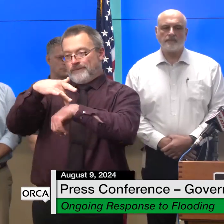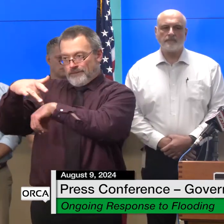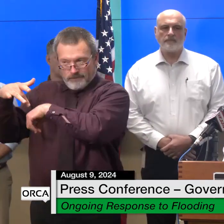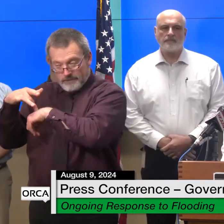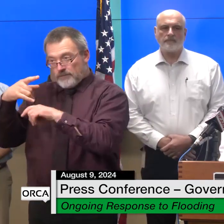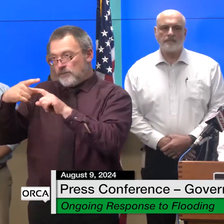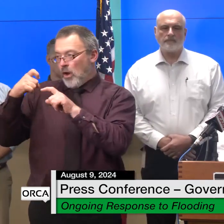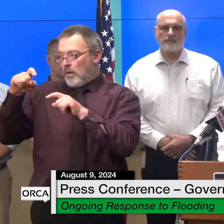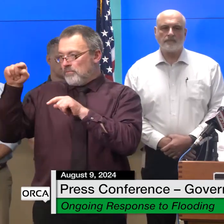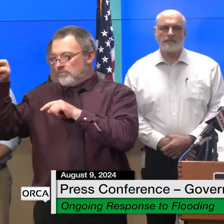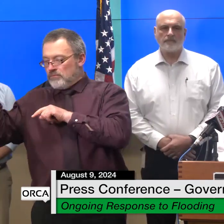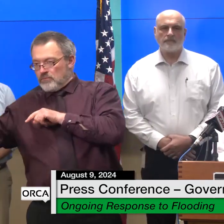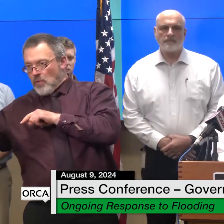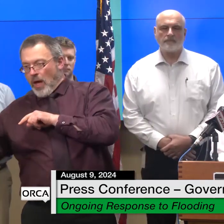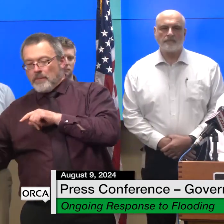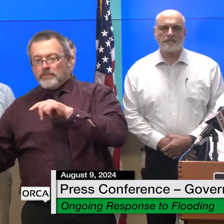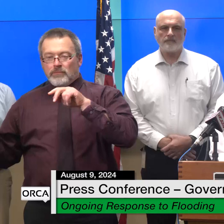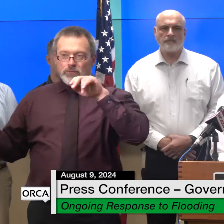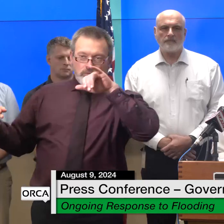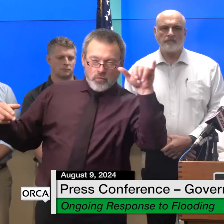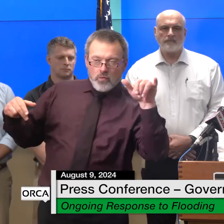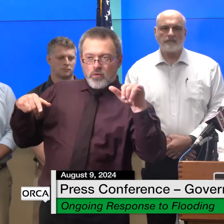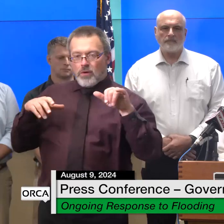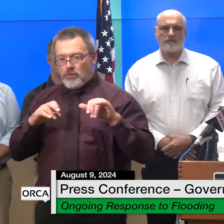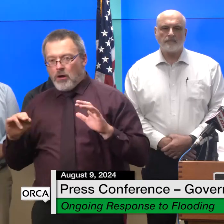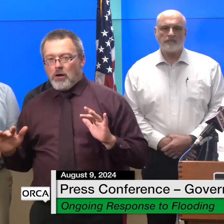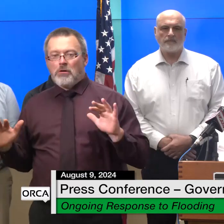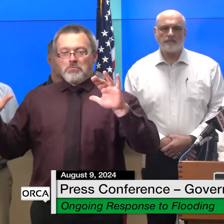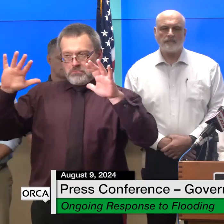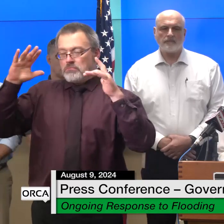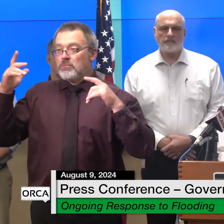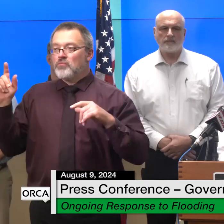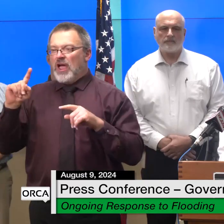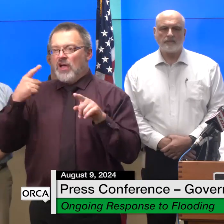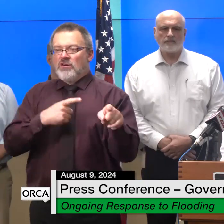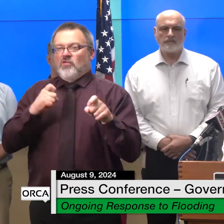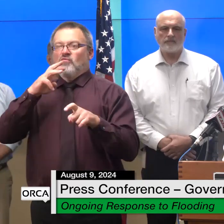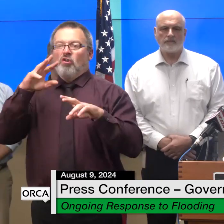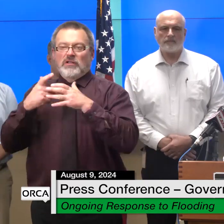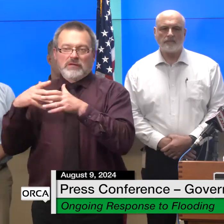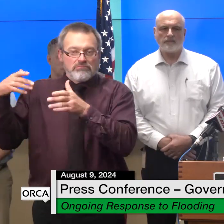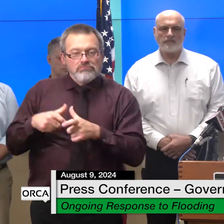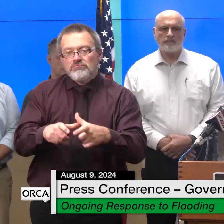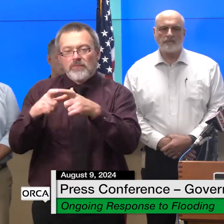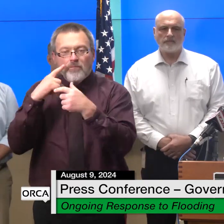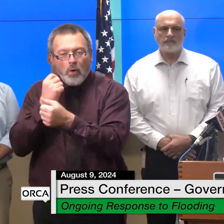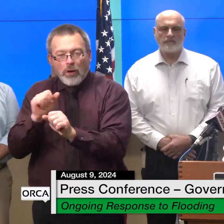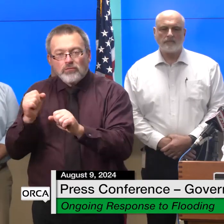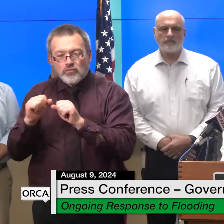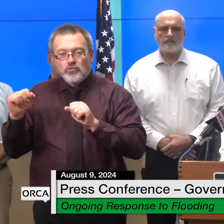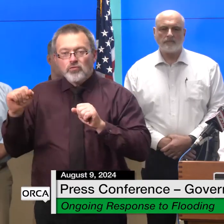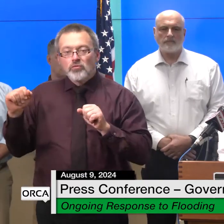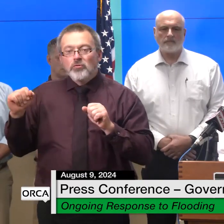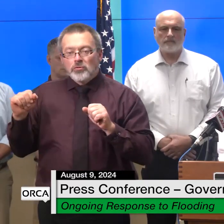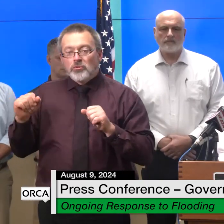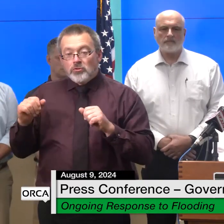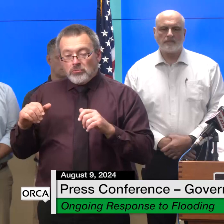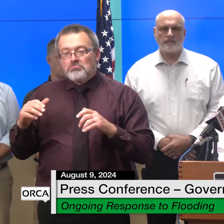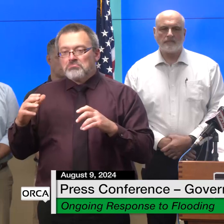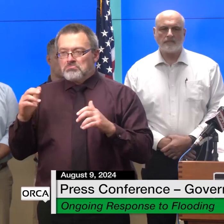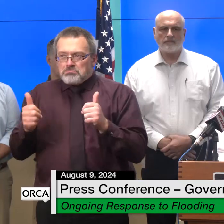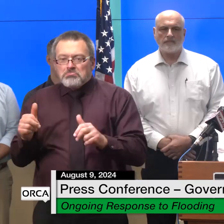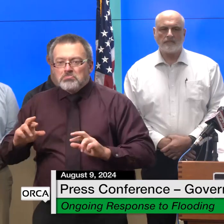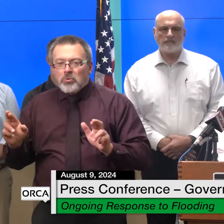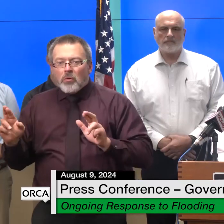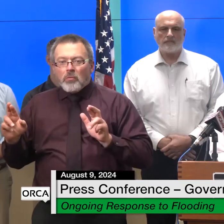help with our response efforts if needed as well they're now staged to assist neighboring states if their